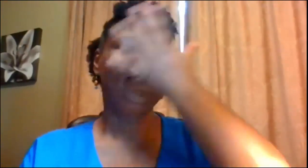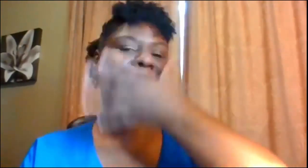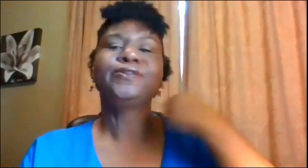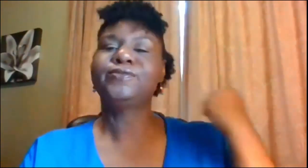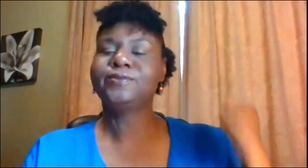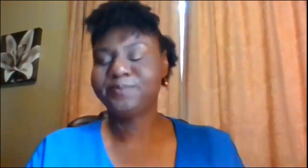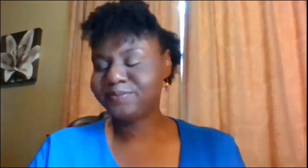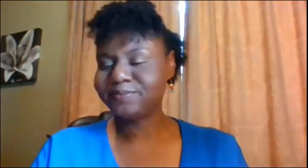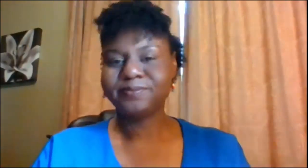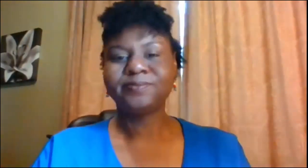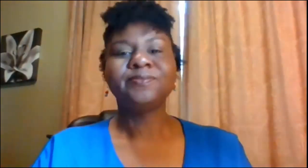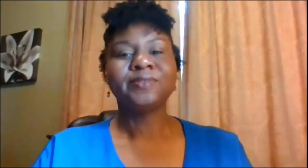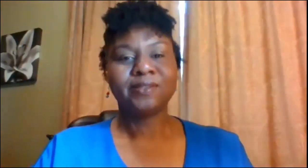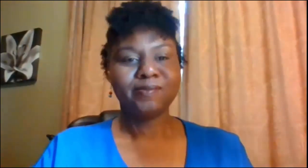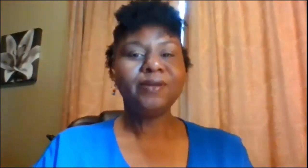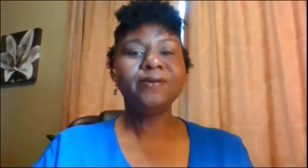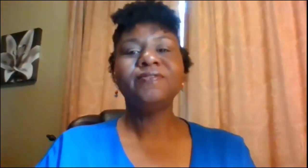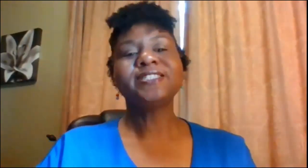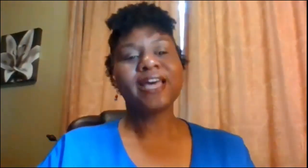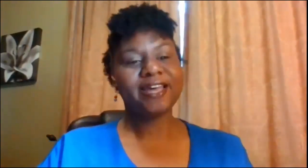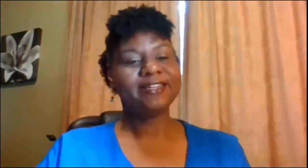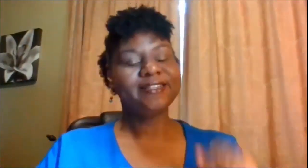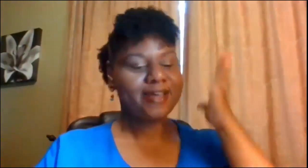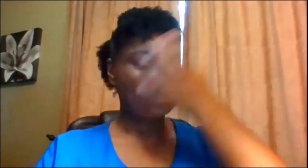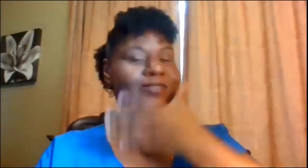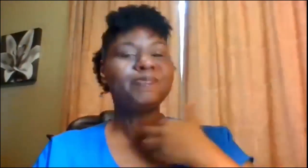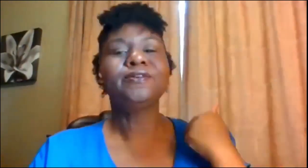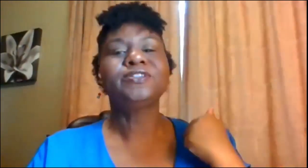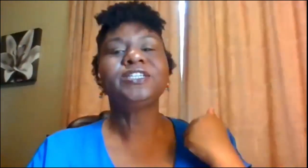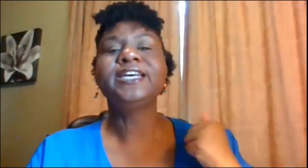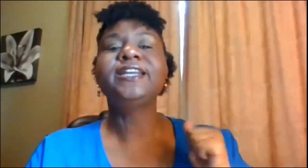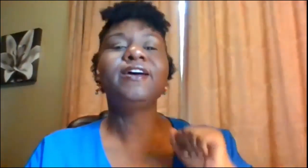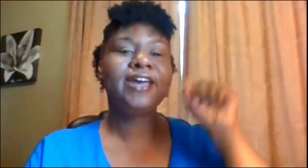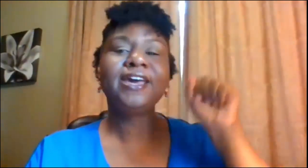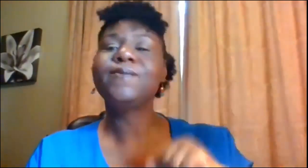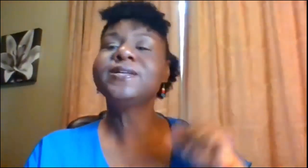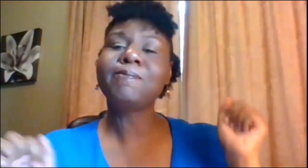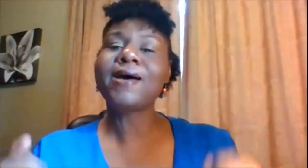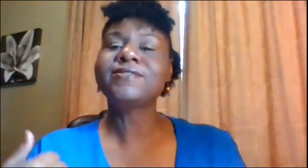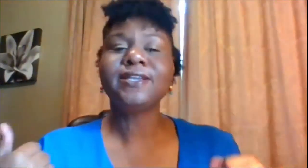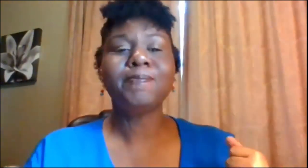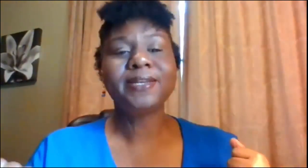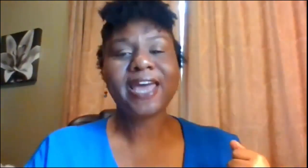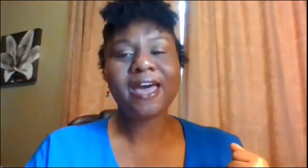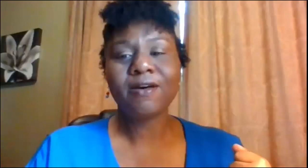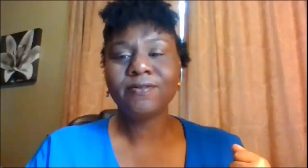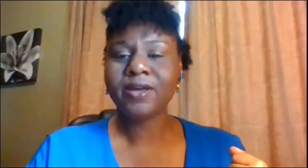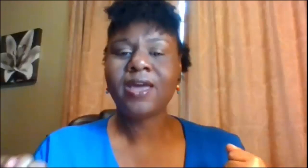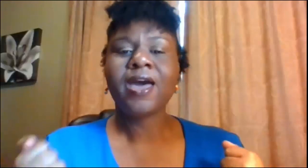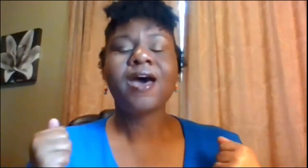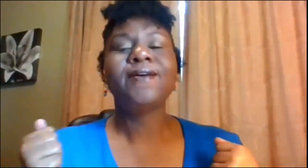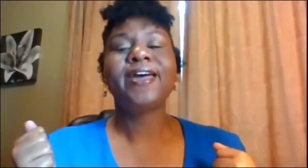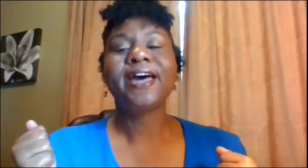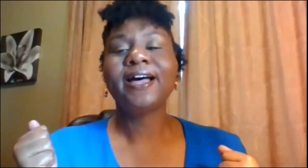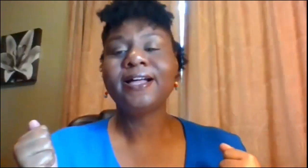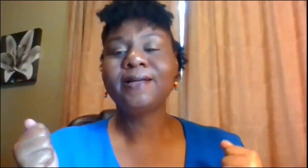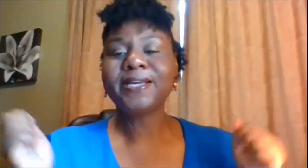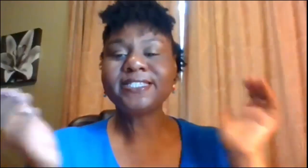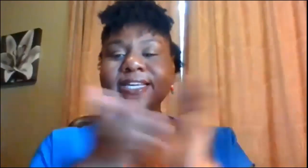beautiful beautiful sign that was beautiful she did it her hand wasn't bouncing up and down all right let's see